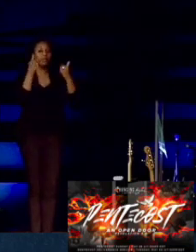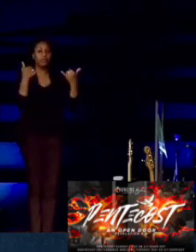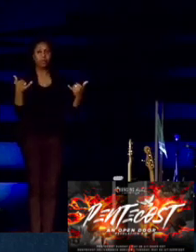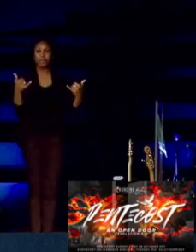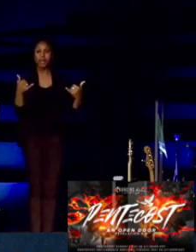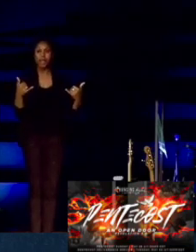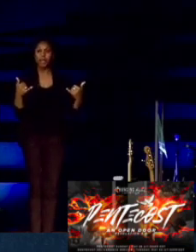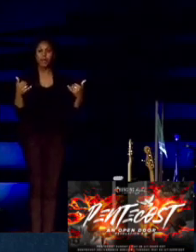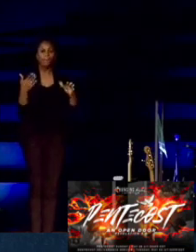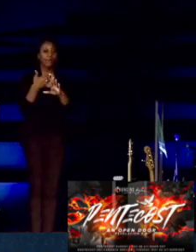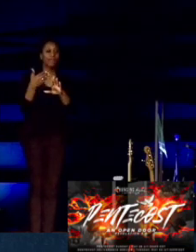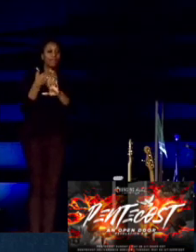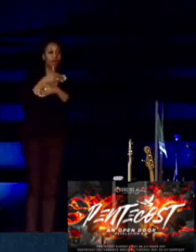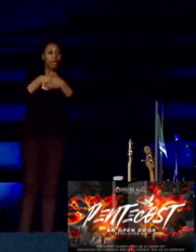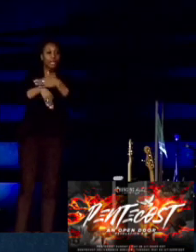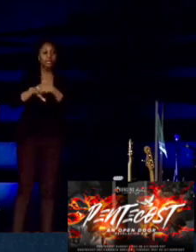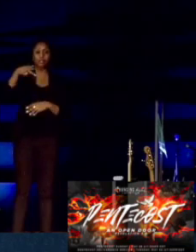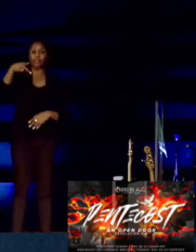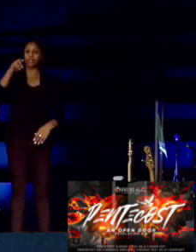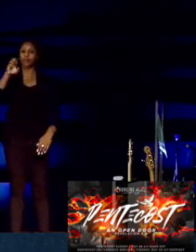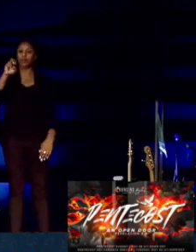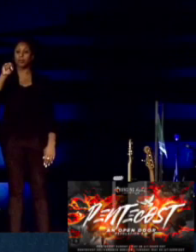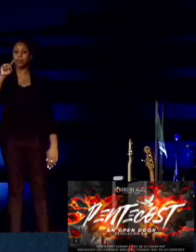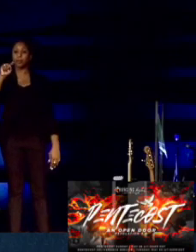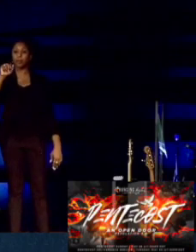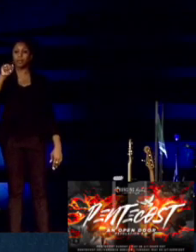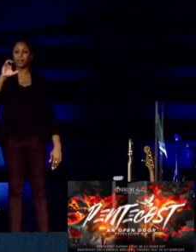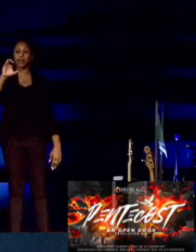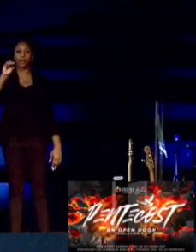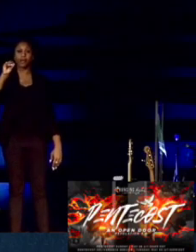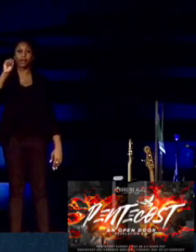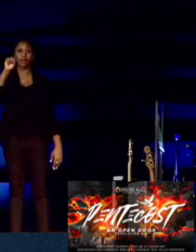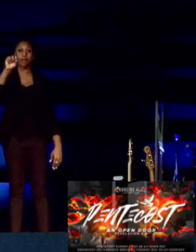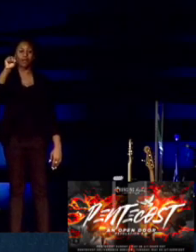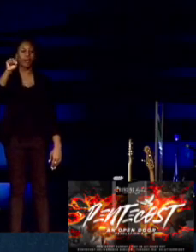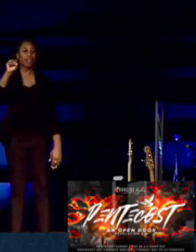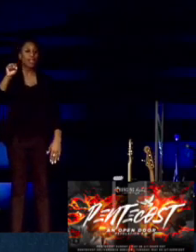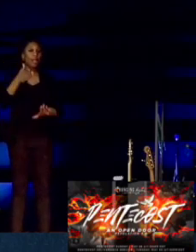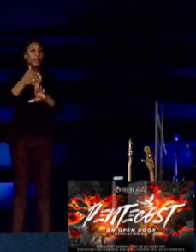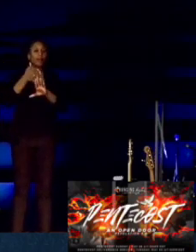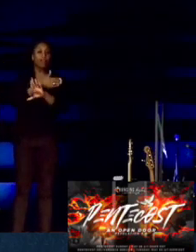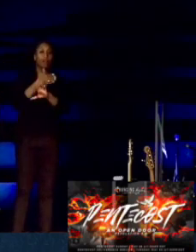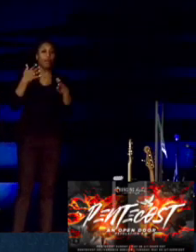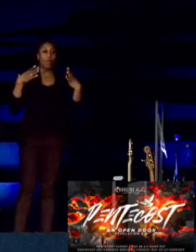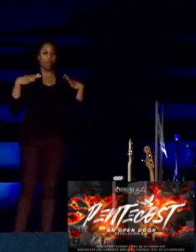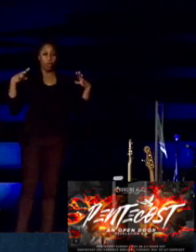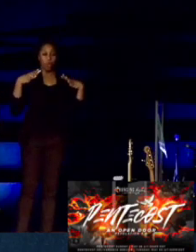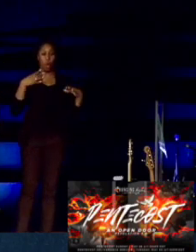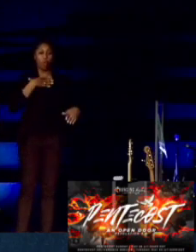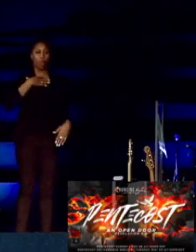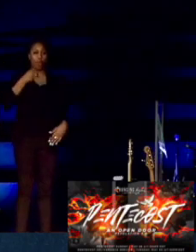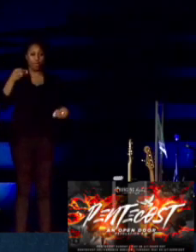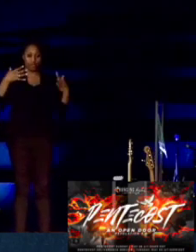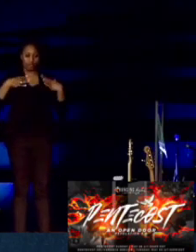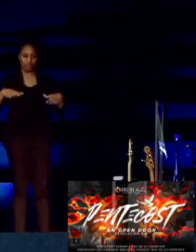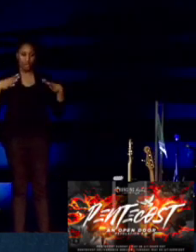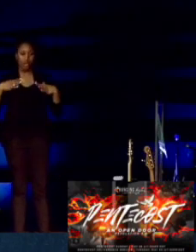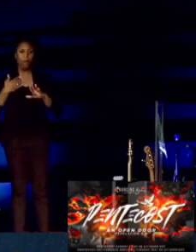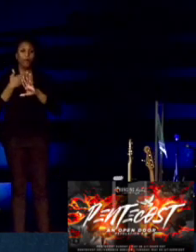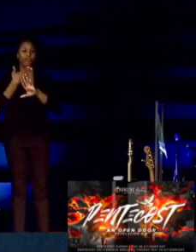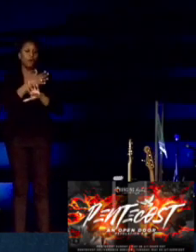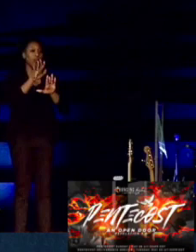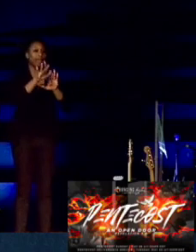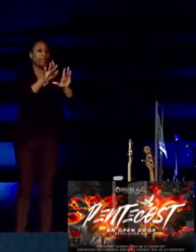get to Pentecost. And before we put one stitch of white on. Before we lay hands on anybody.